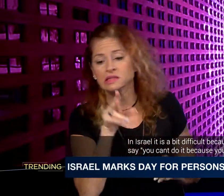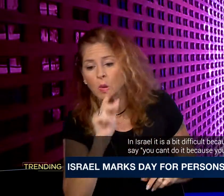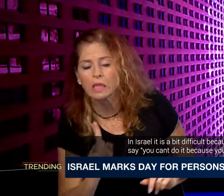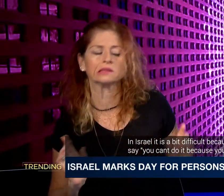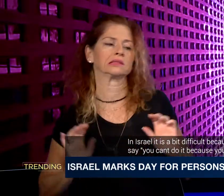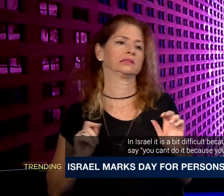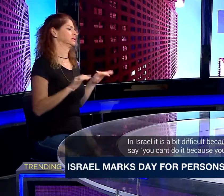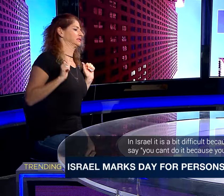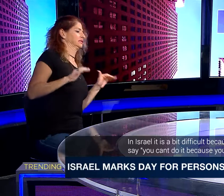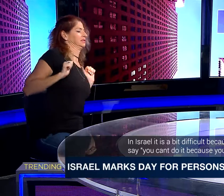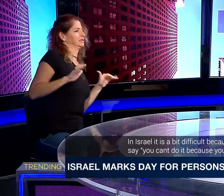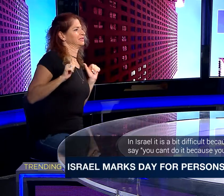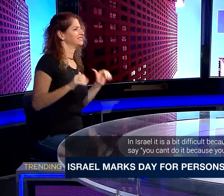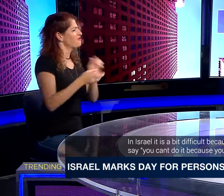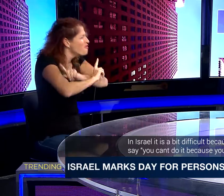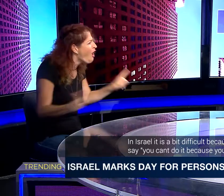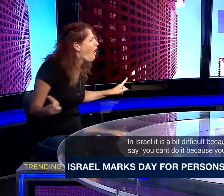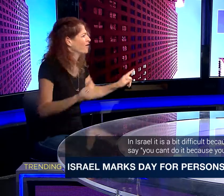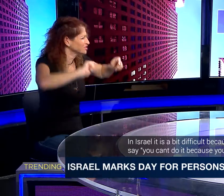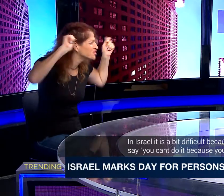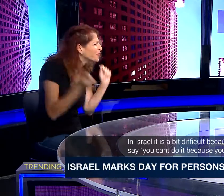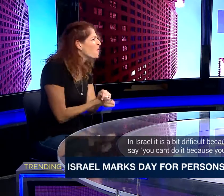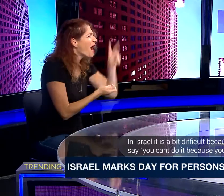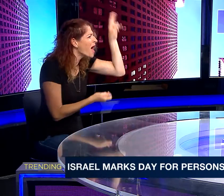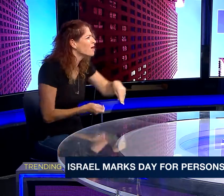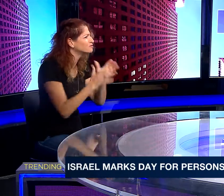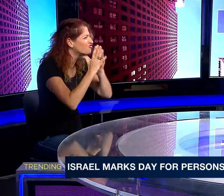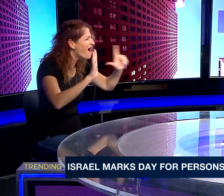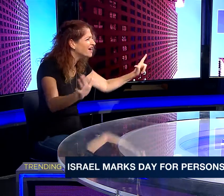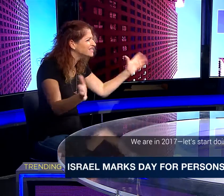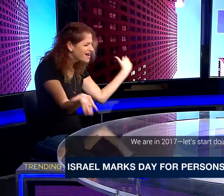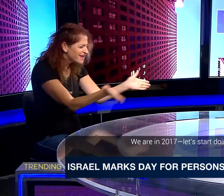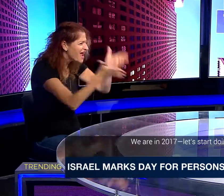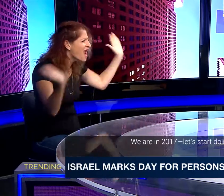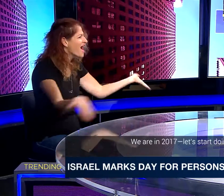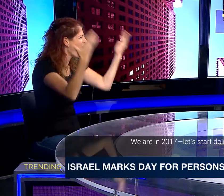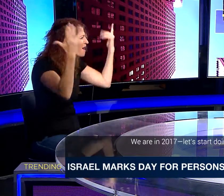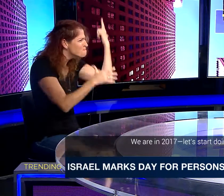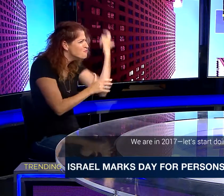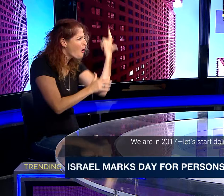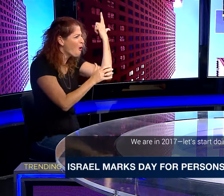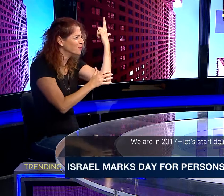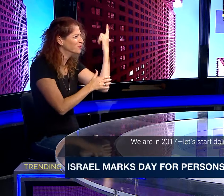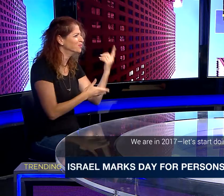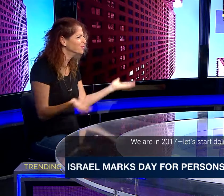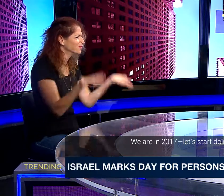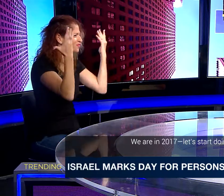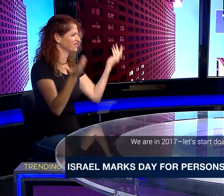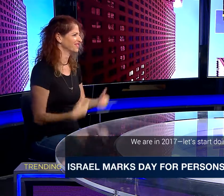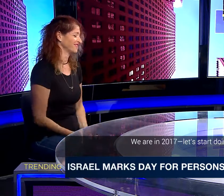you're deaf. So we cannot... Oh, cannot do it because you're deaf. Well, but we're in 2017. Until... Let's start and do the things.